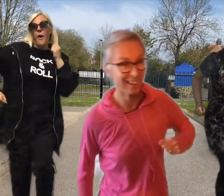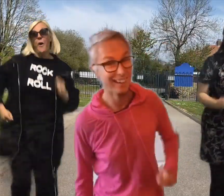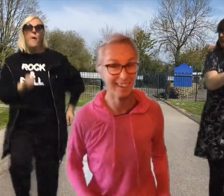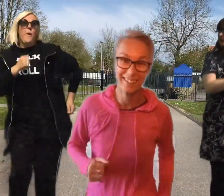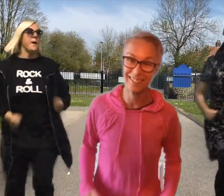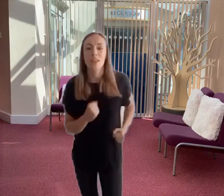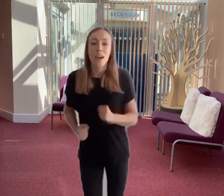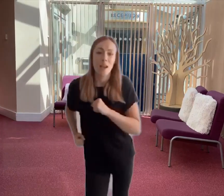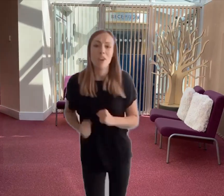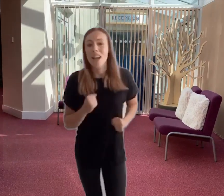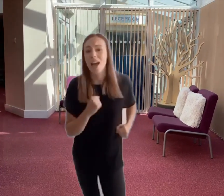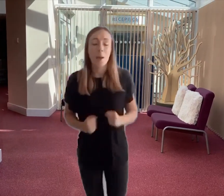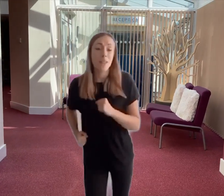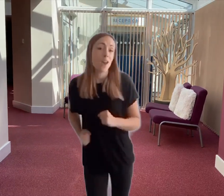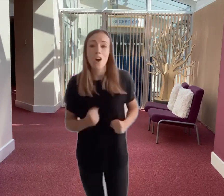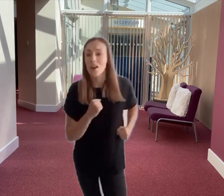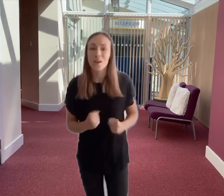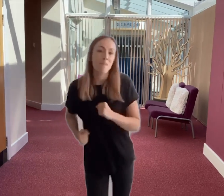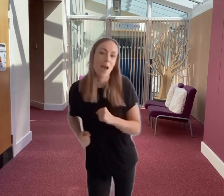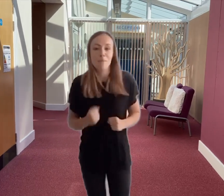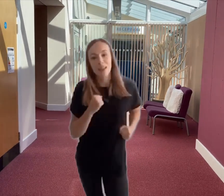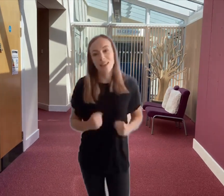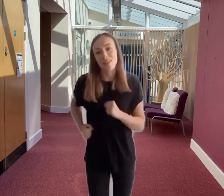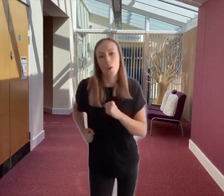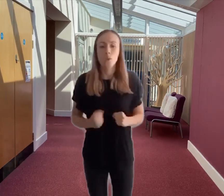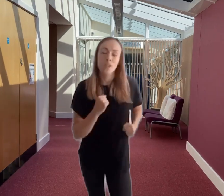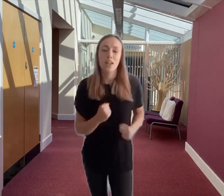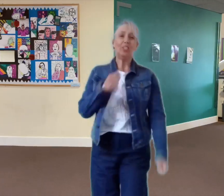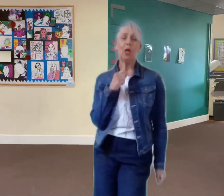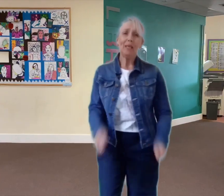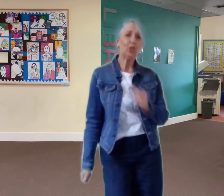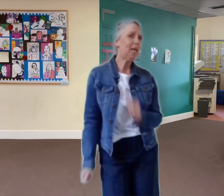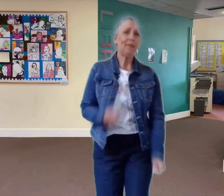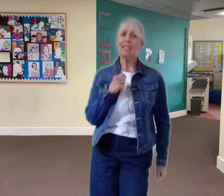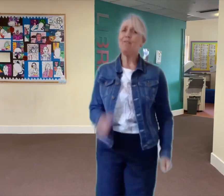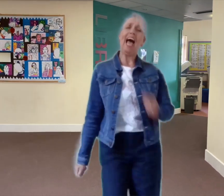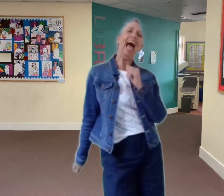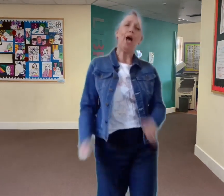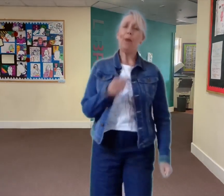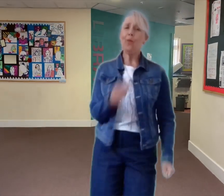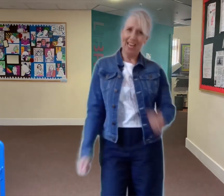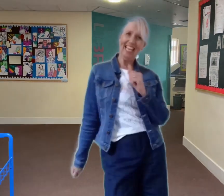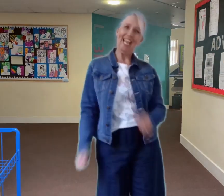Every night I've been hugging my pillow Dreaming dreams of Amarillo